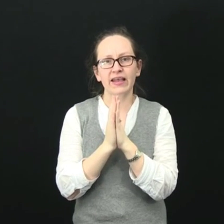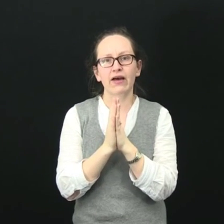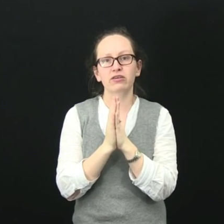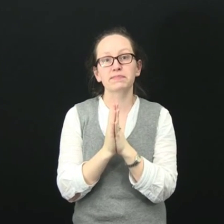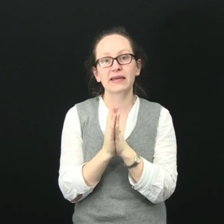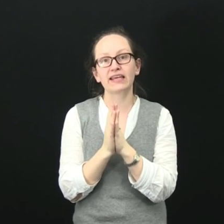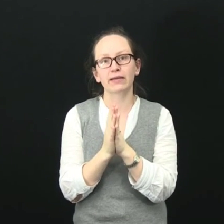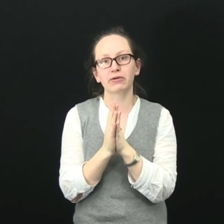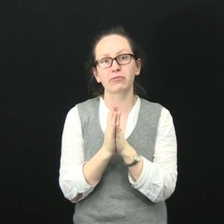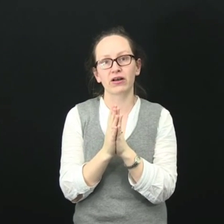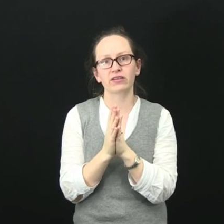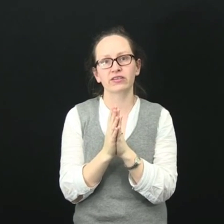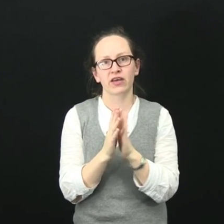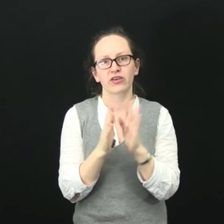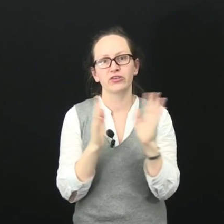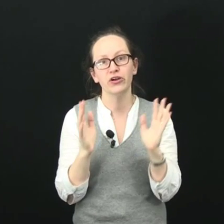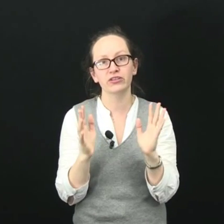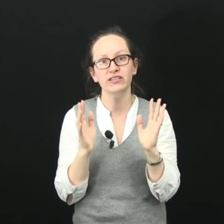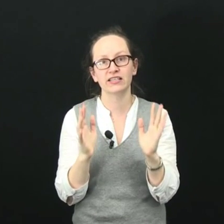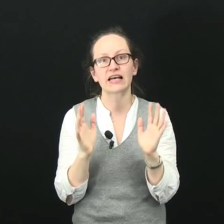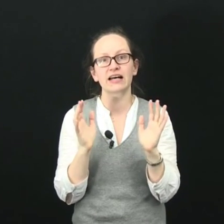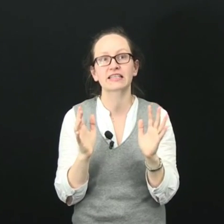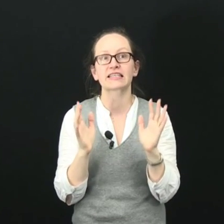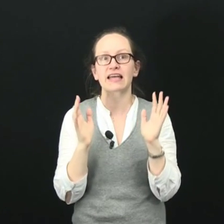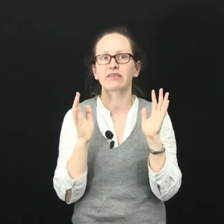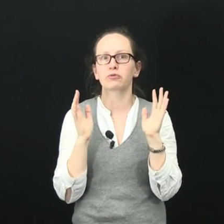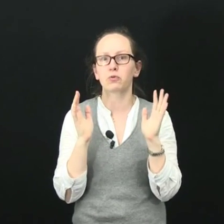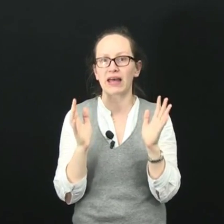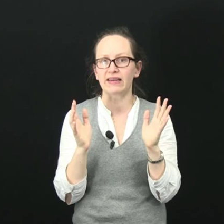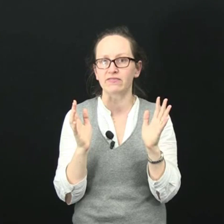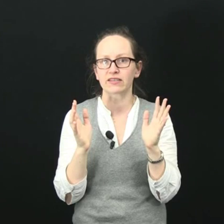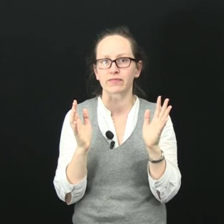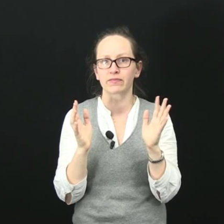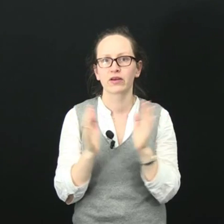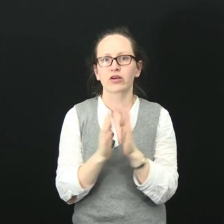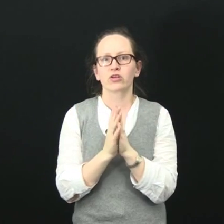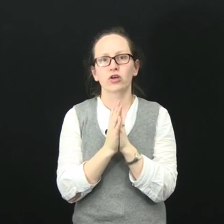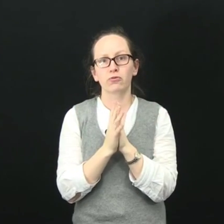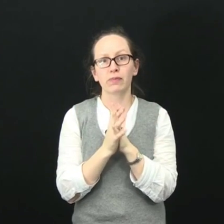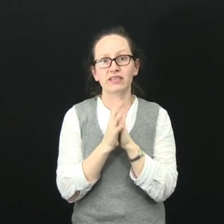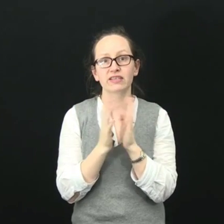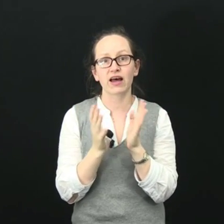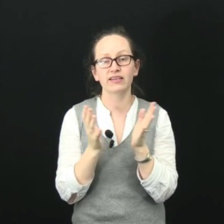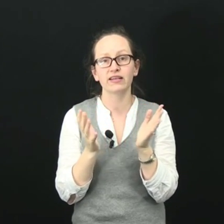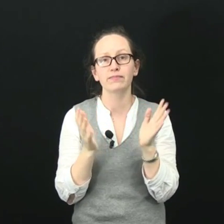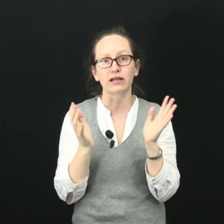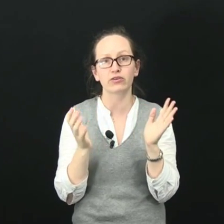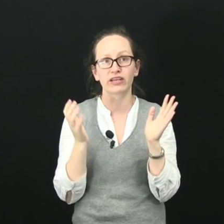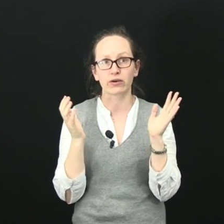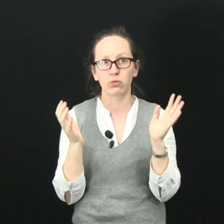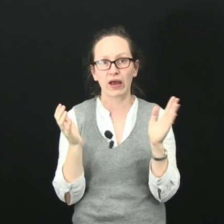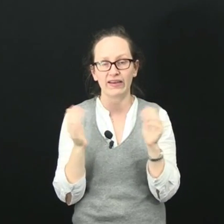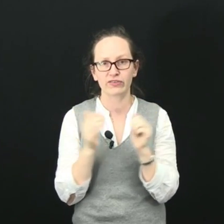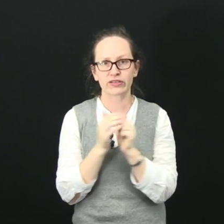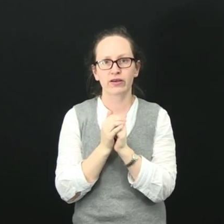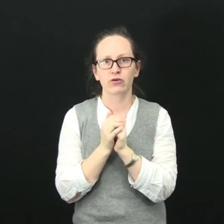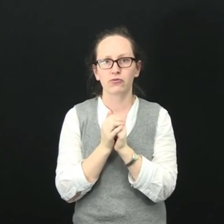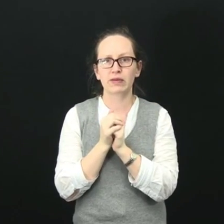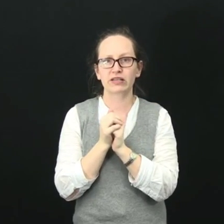how a speed camera works, you're going to need to understand waves. So we'll be starting by looking at waves. We'll be